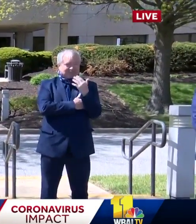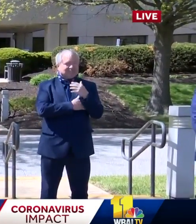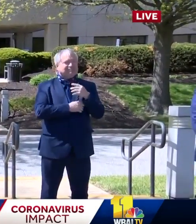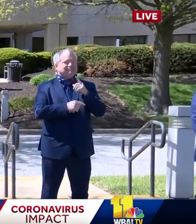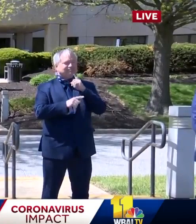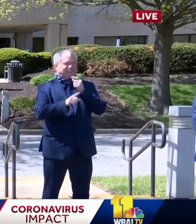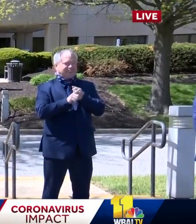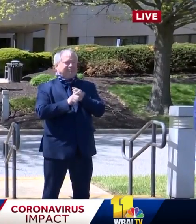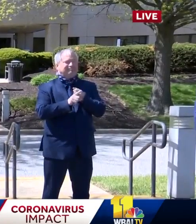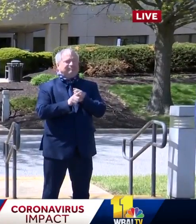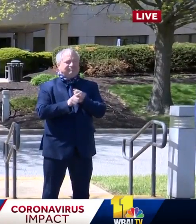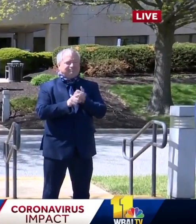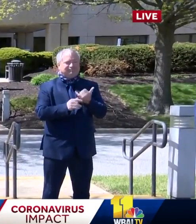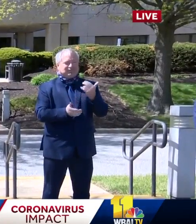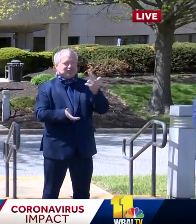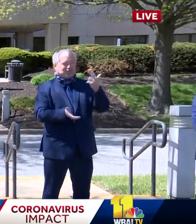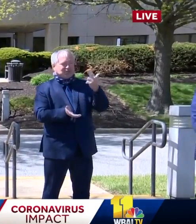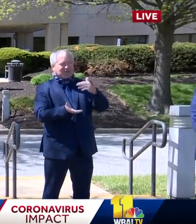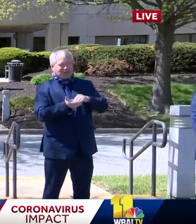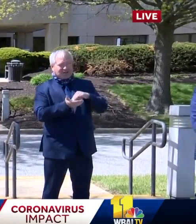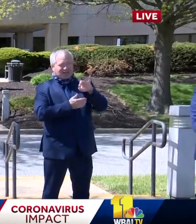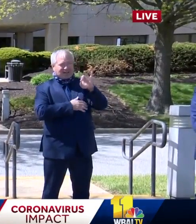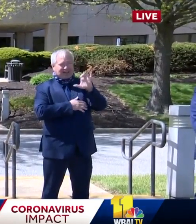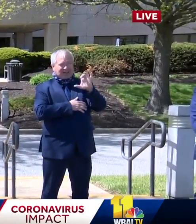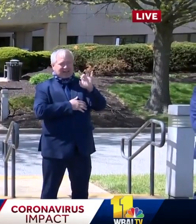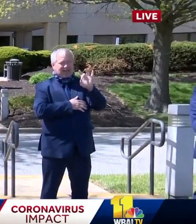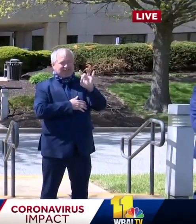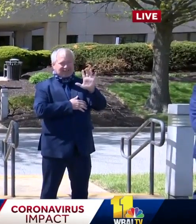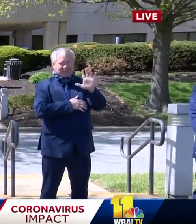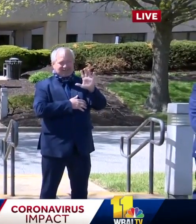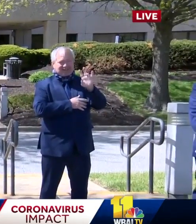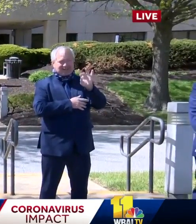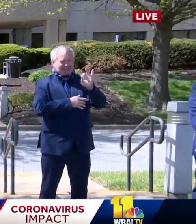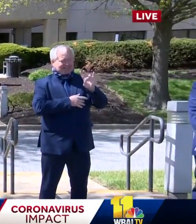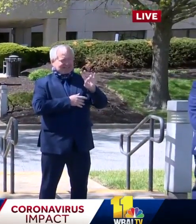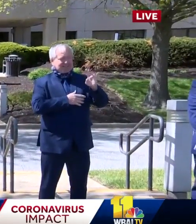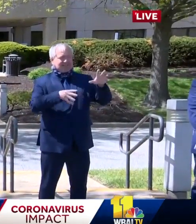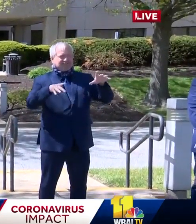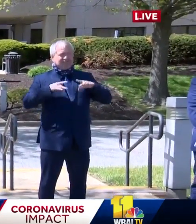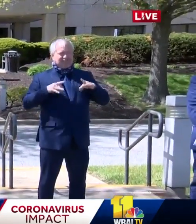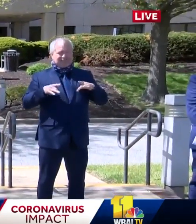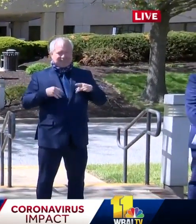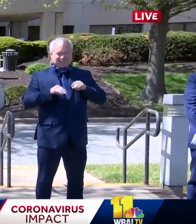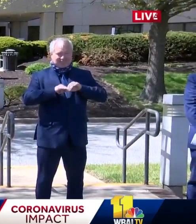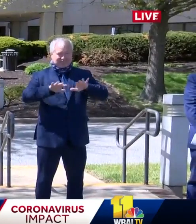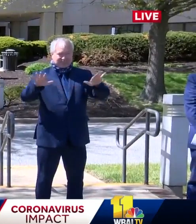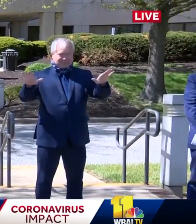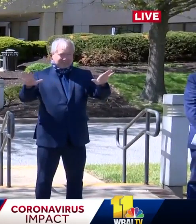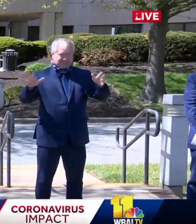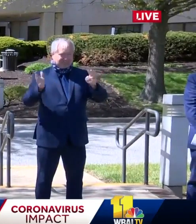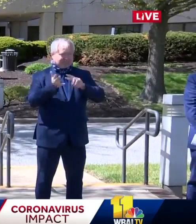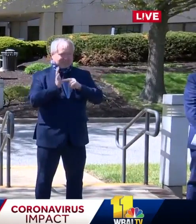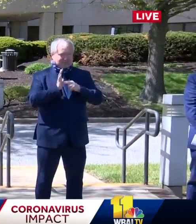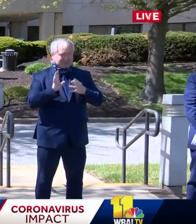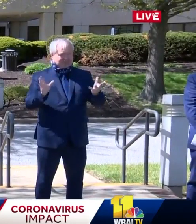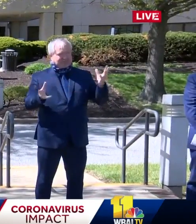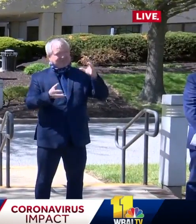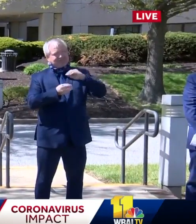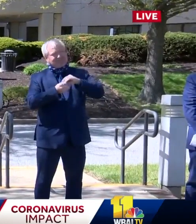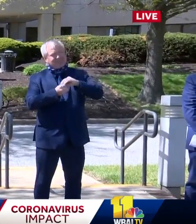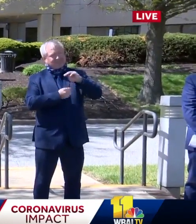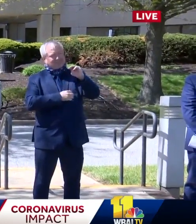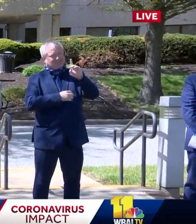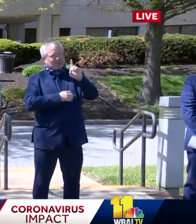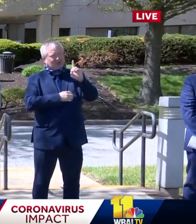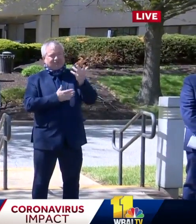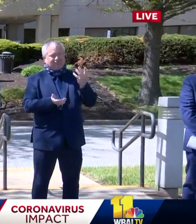-five cases of COVID-19 and Maryland has fourteen thousand seven hundred and seventy-five confirmed